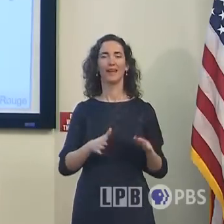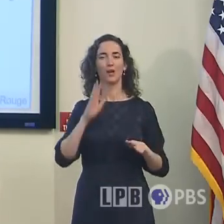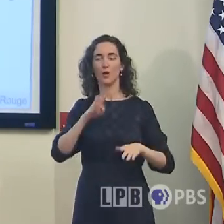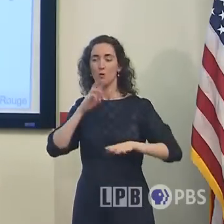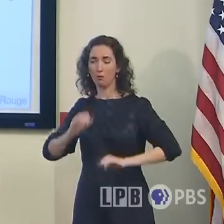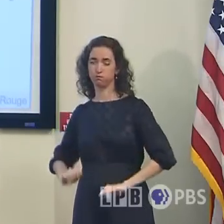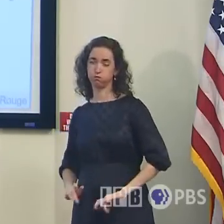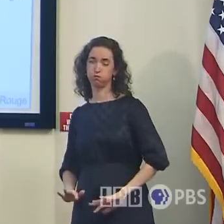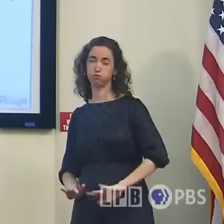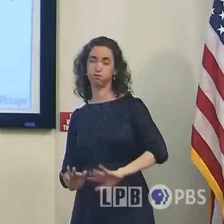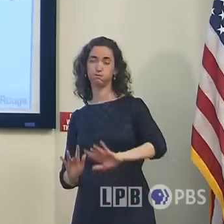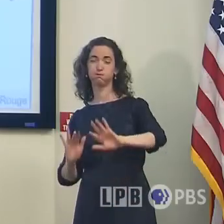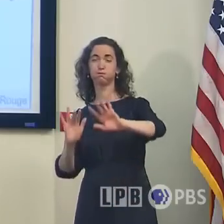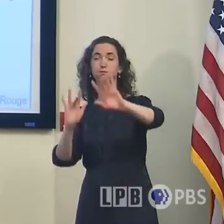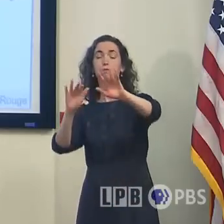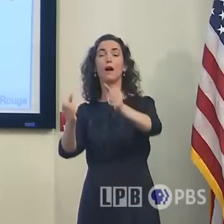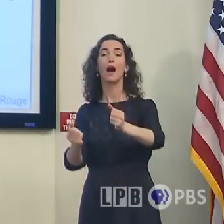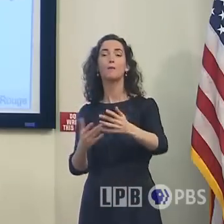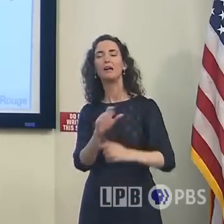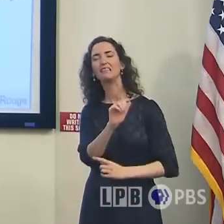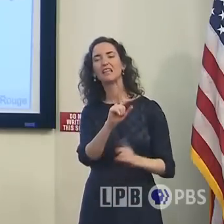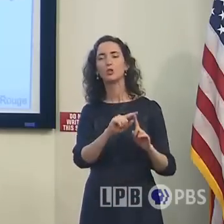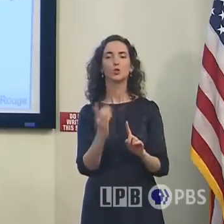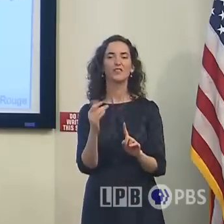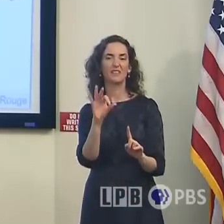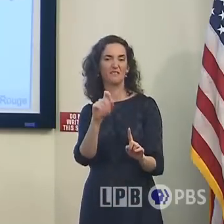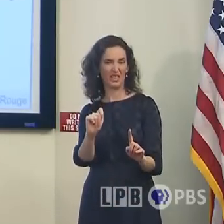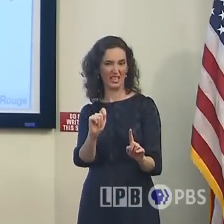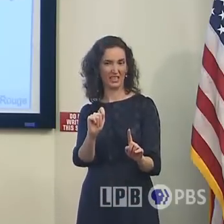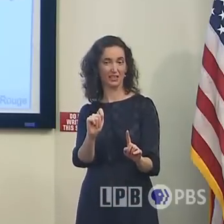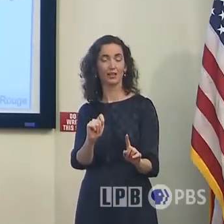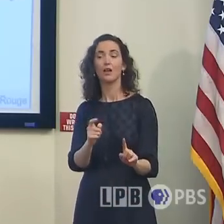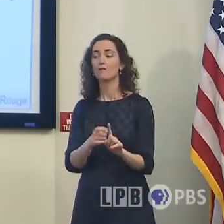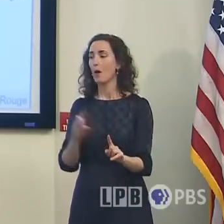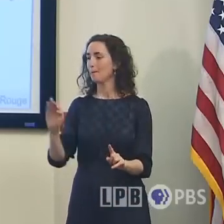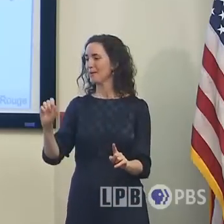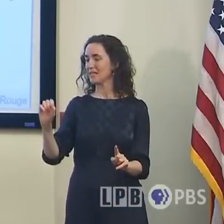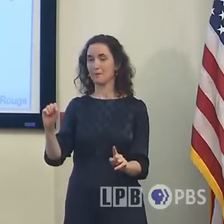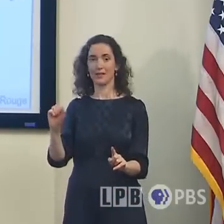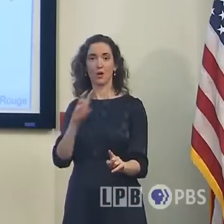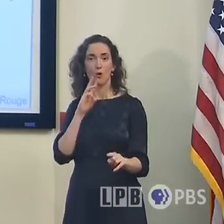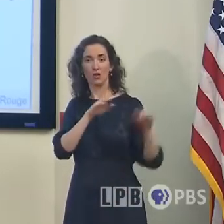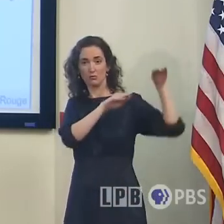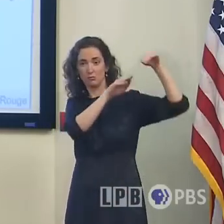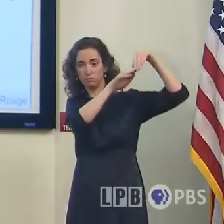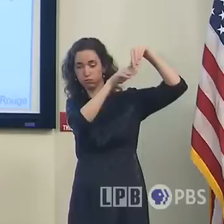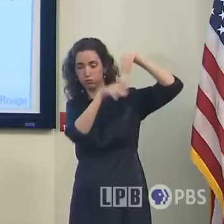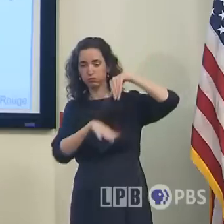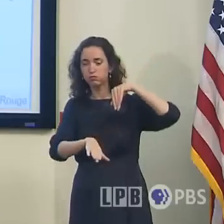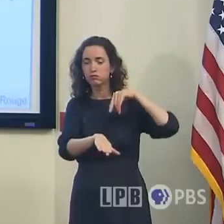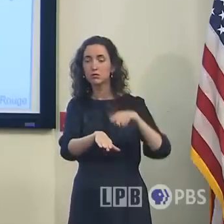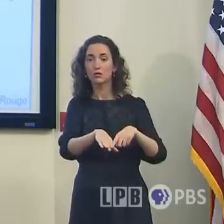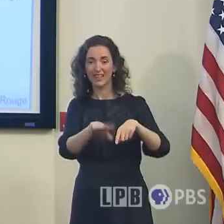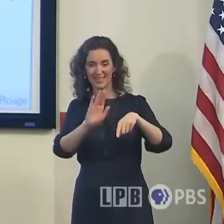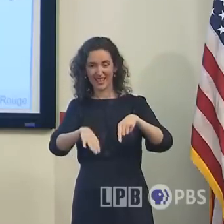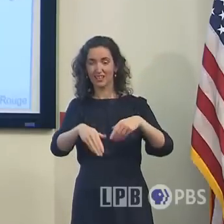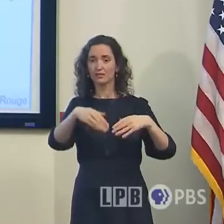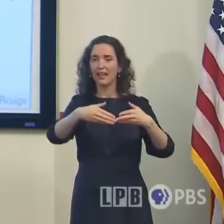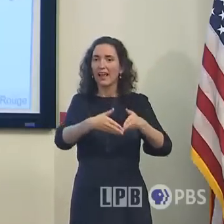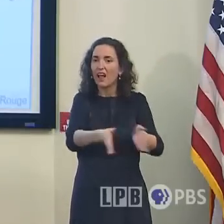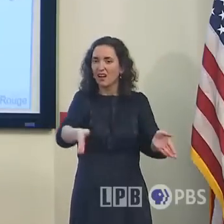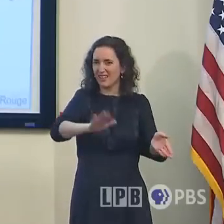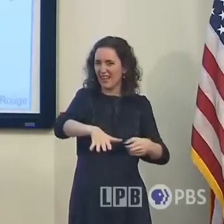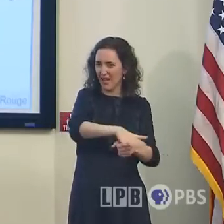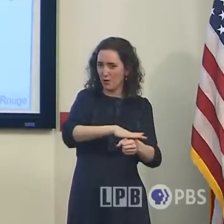10 to 15 feet surge possible from the mouth of Mississippi west to about Morgan City. From Morgan